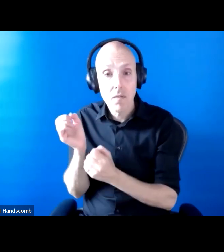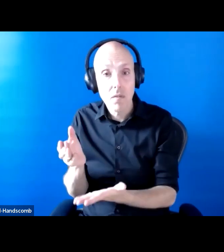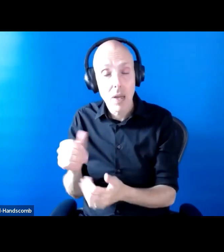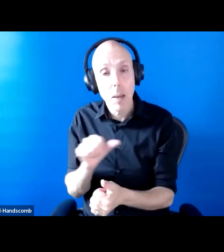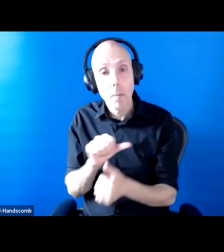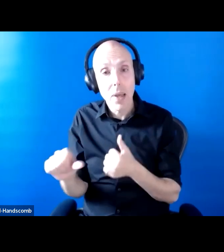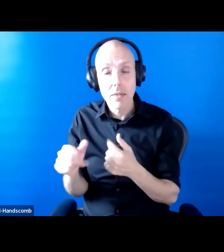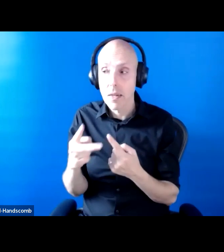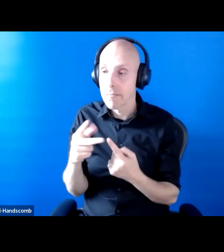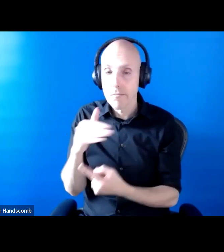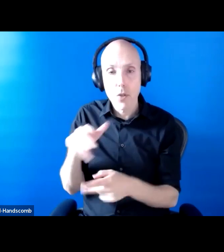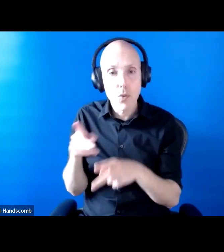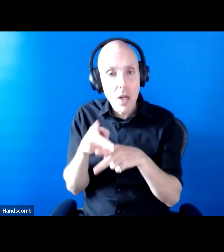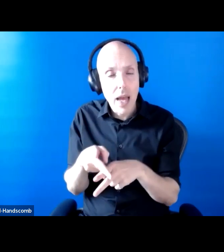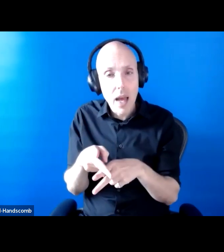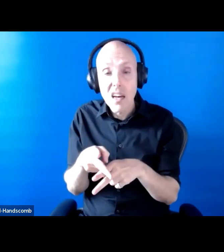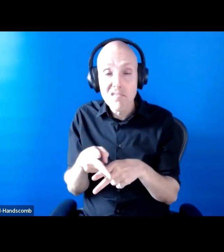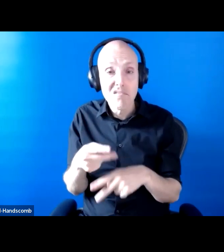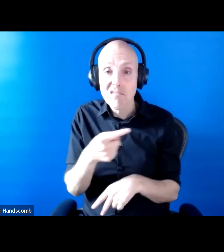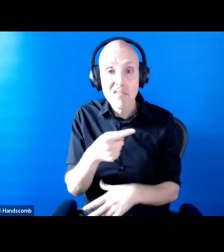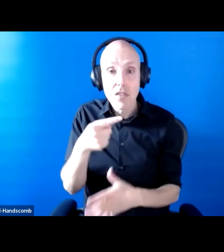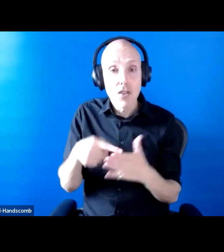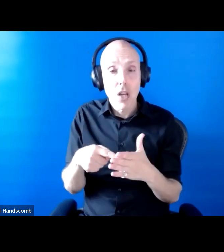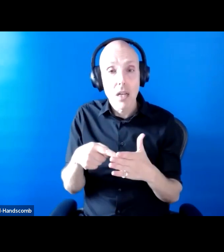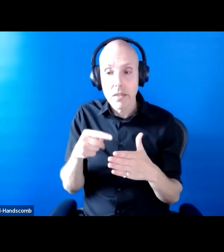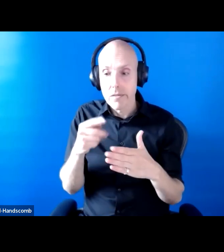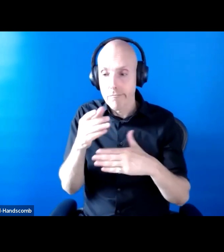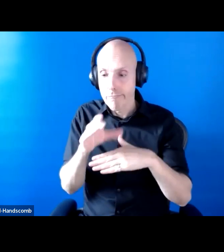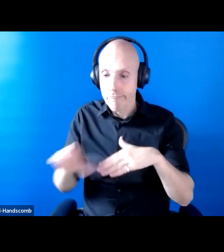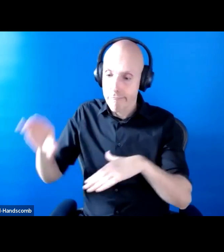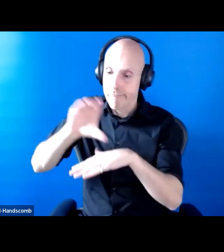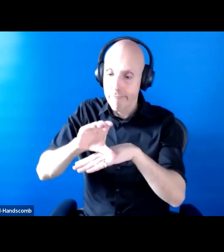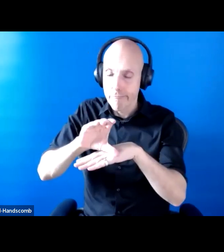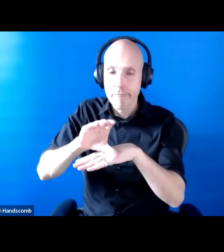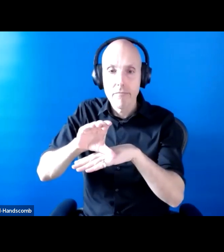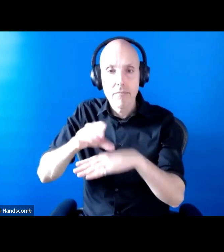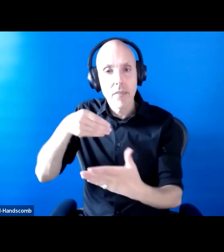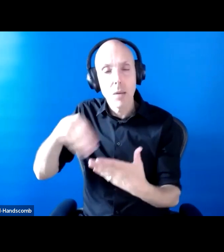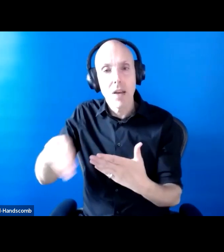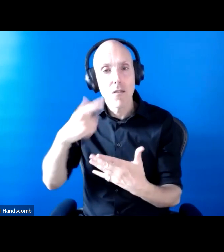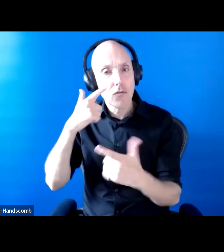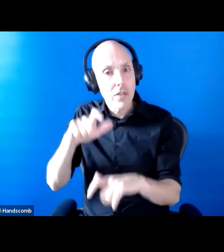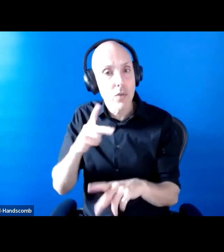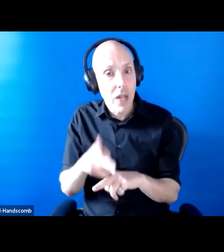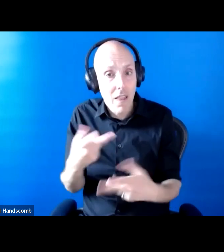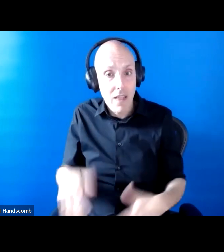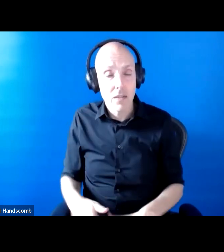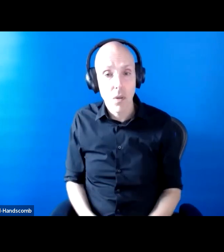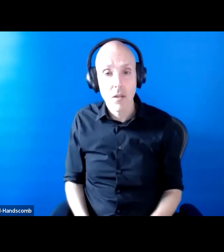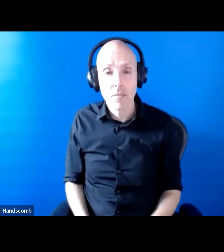more social care. It's it's about subsidizing residential care and other forms of care.